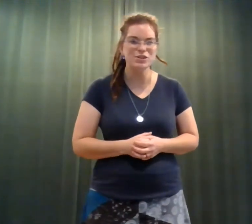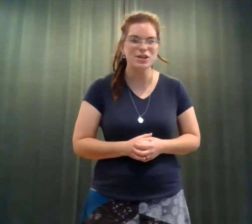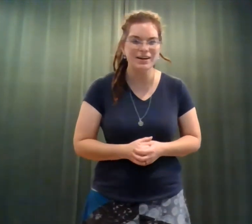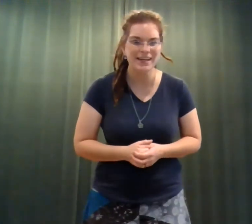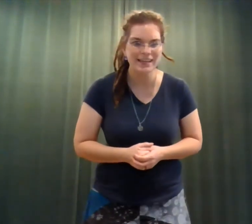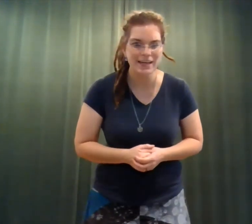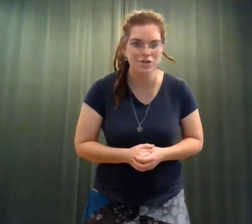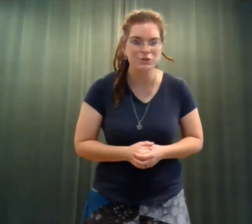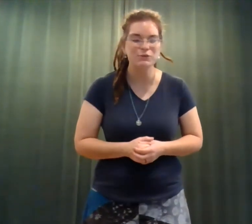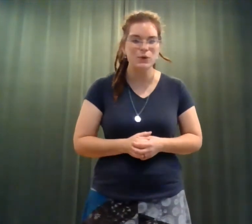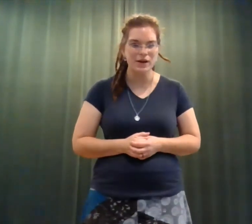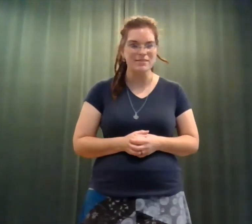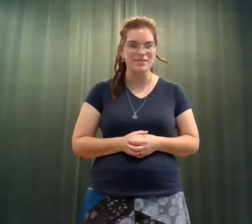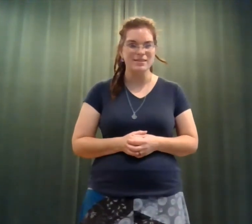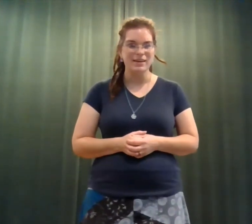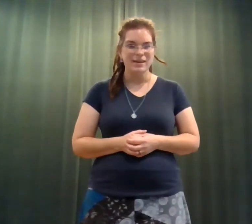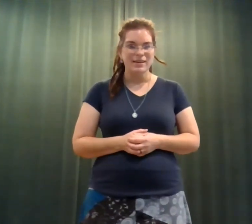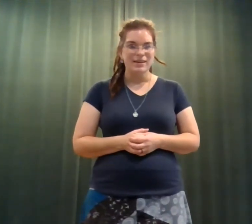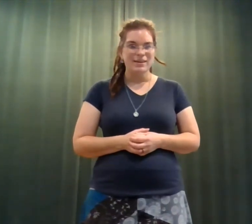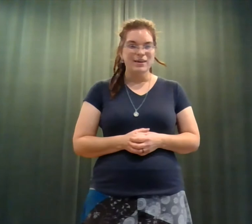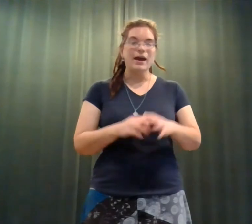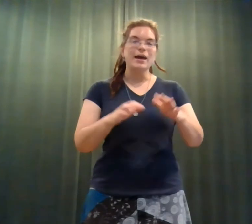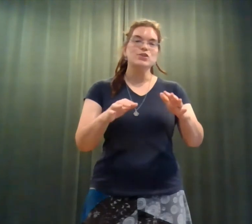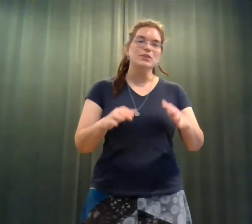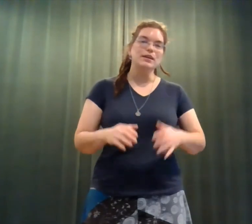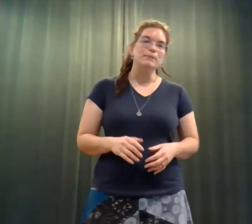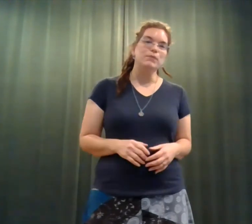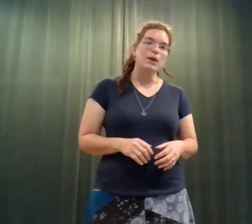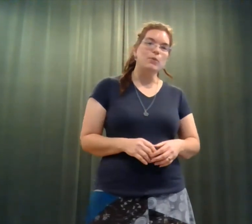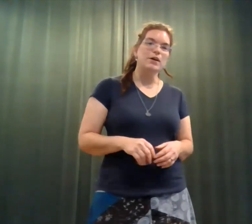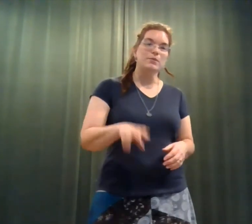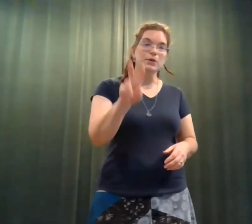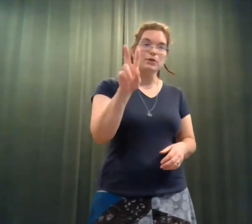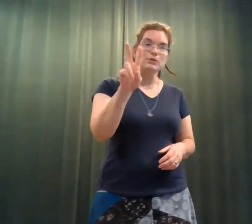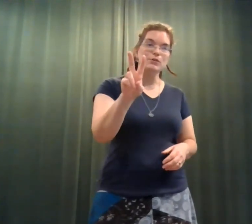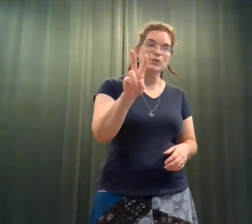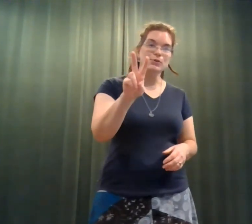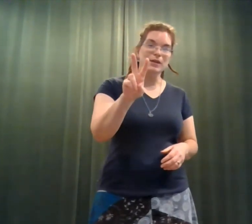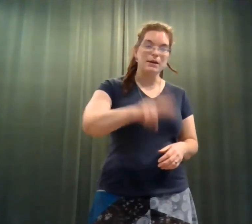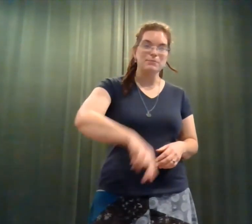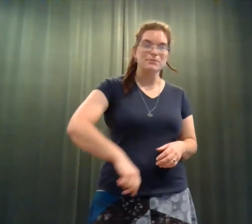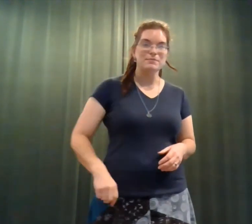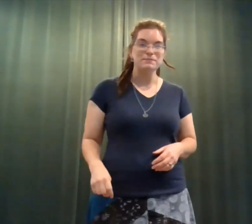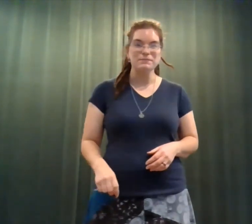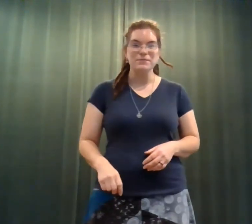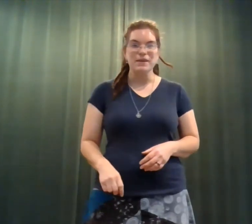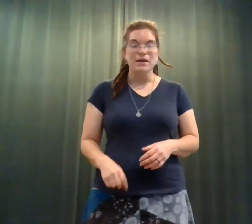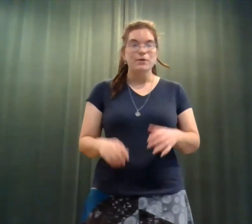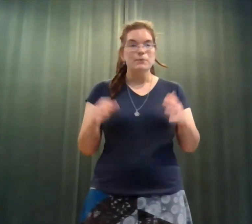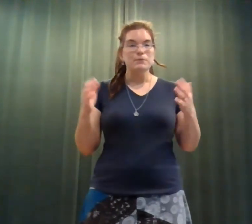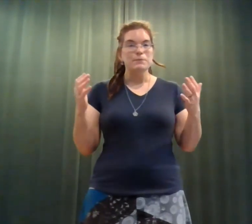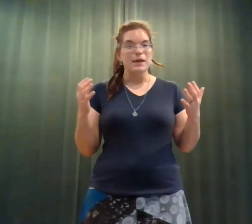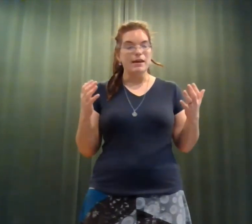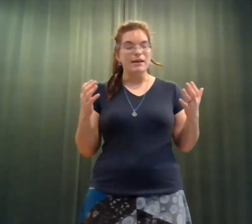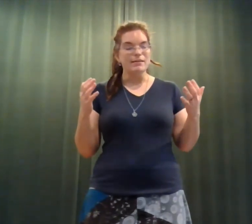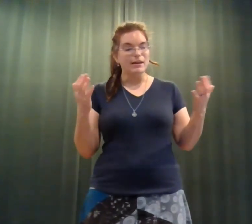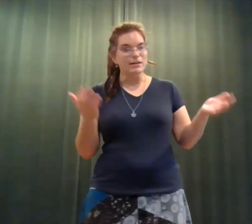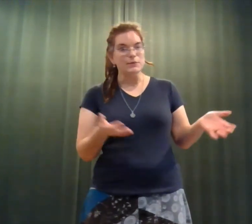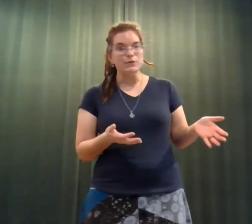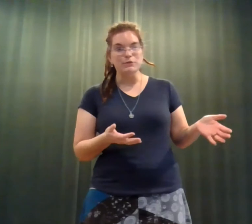Cherokee National Forest. Actually, they wanted to build two dams, and they got done with the